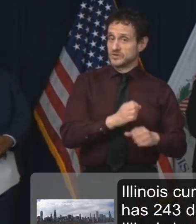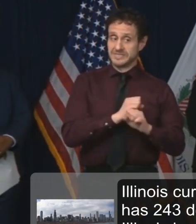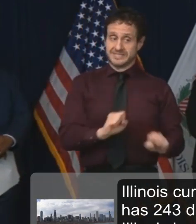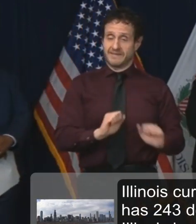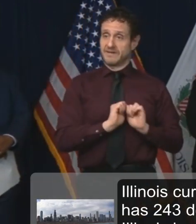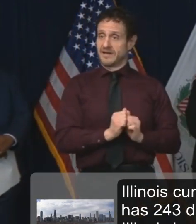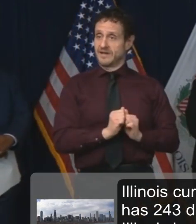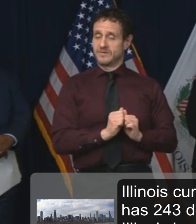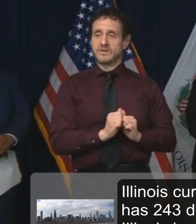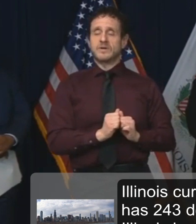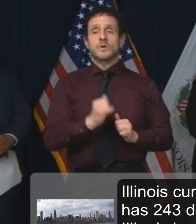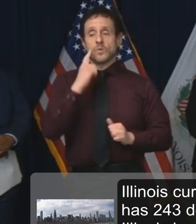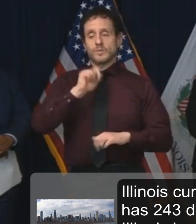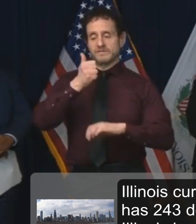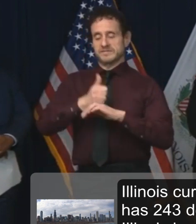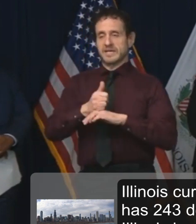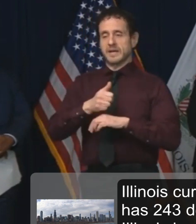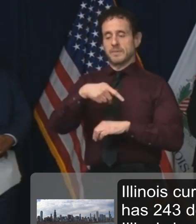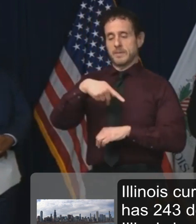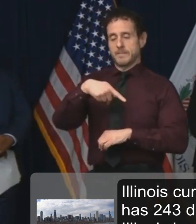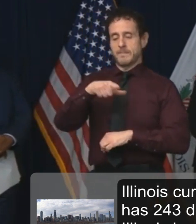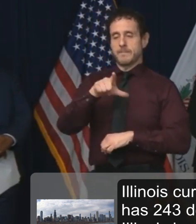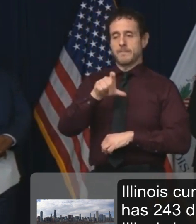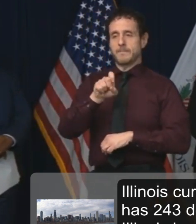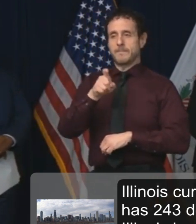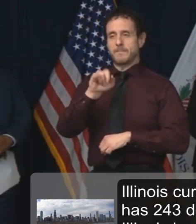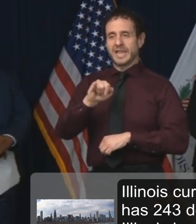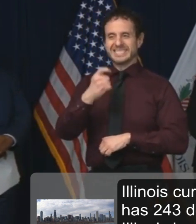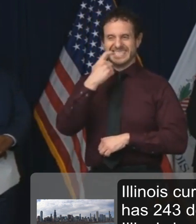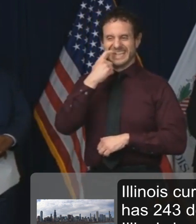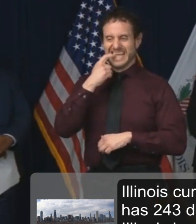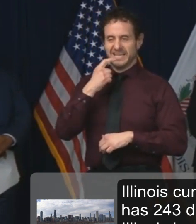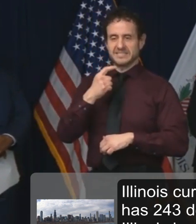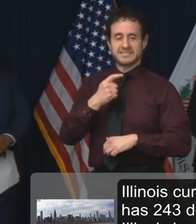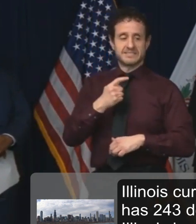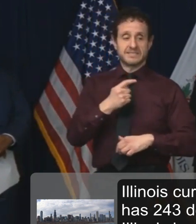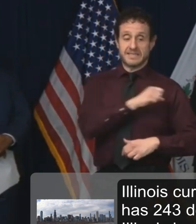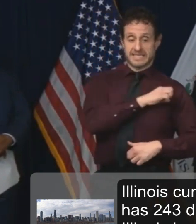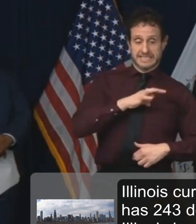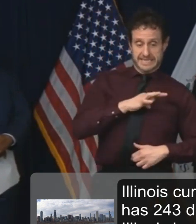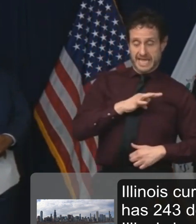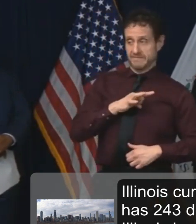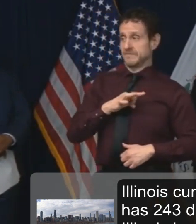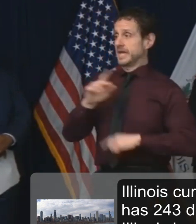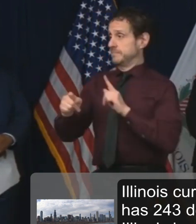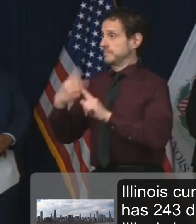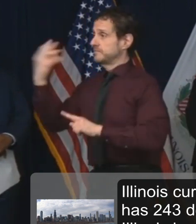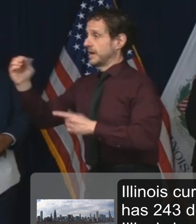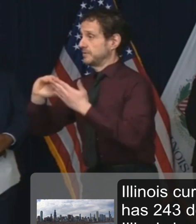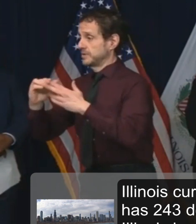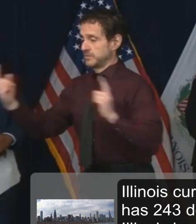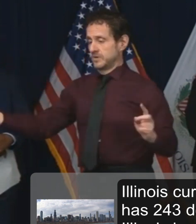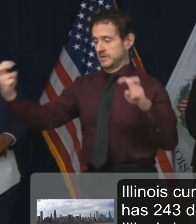possible, we've installed plexiglass barriers between community members and staff, made hand